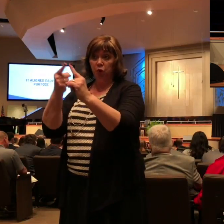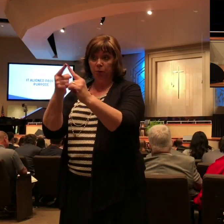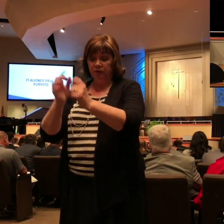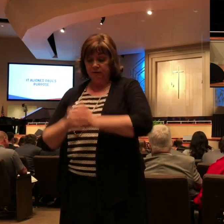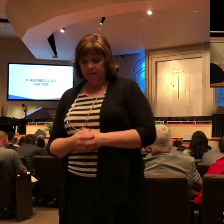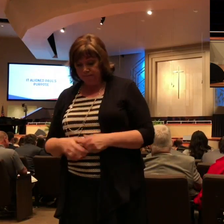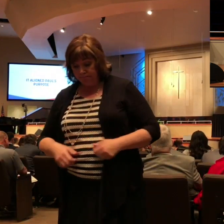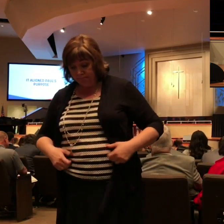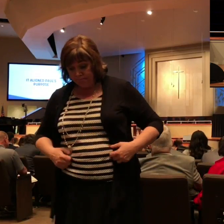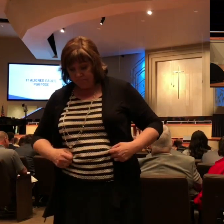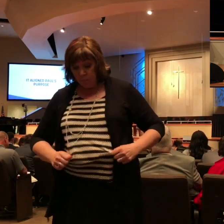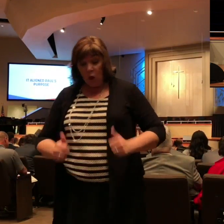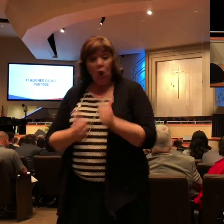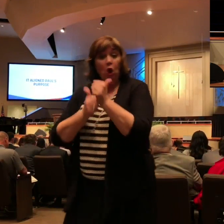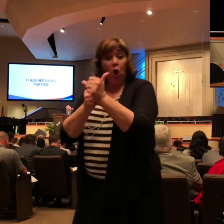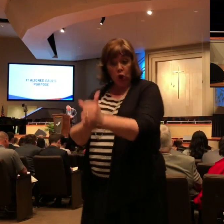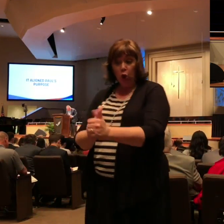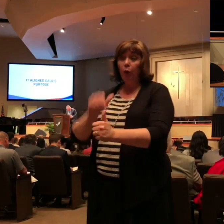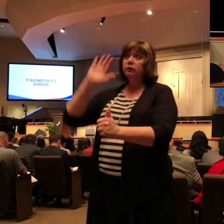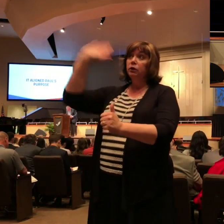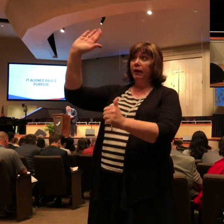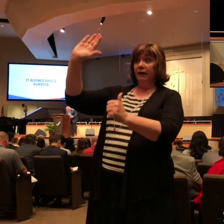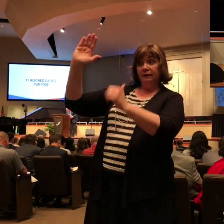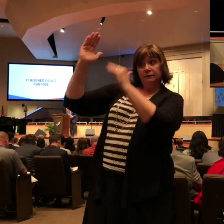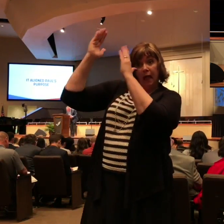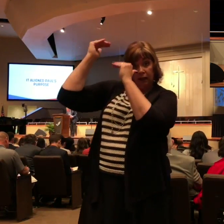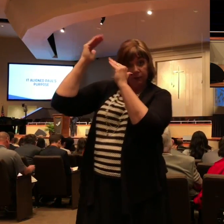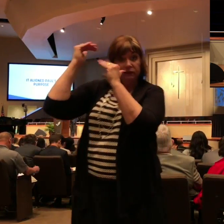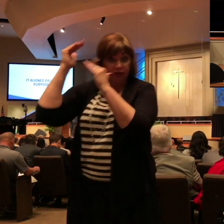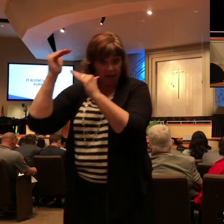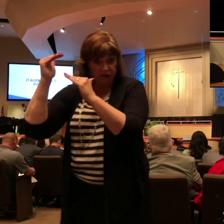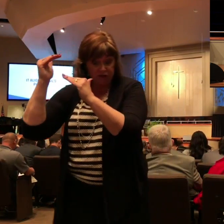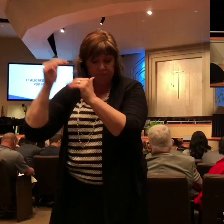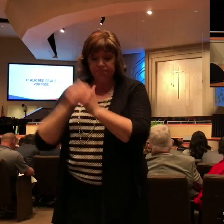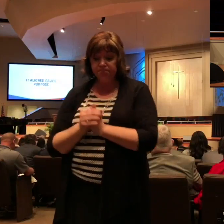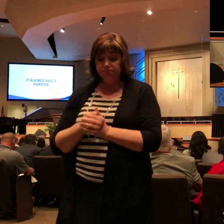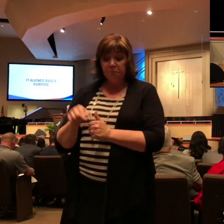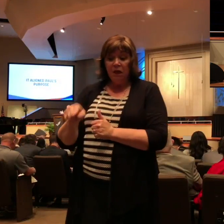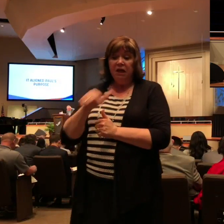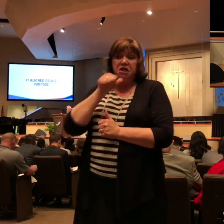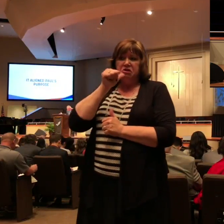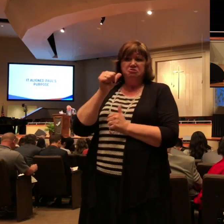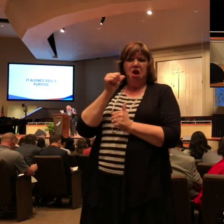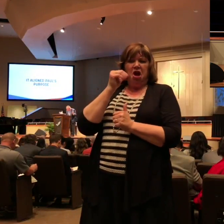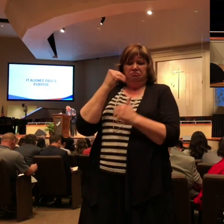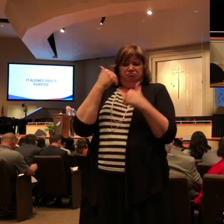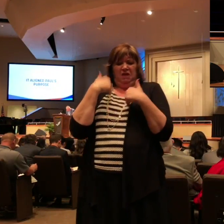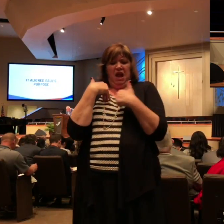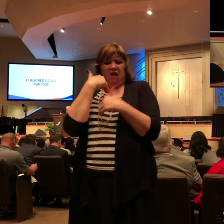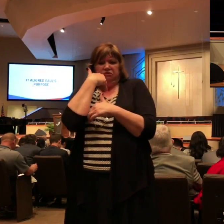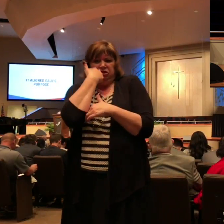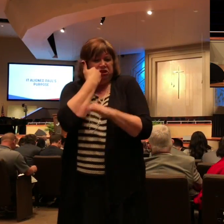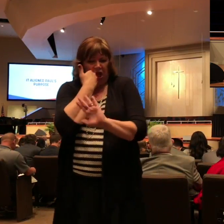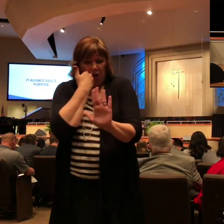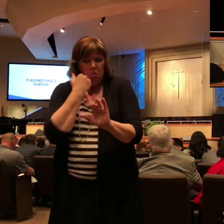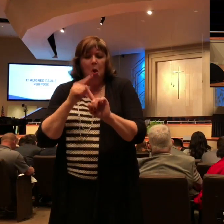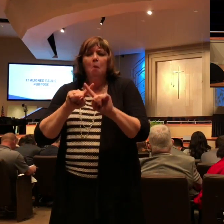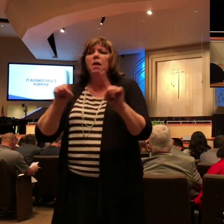my earnest expectation and my hope that in nothing I shall be ashamed but that with all boldness as always so now